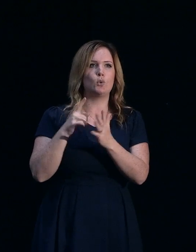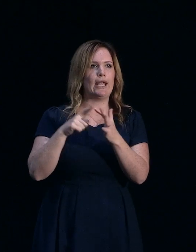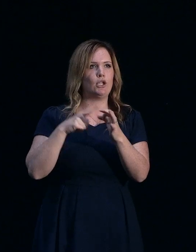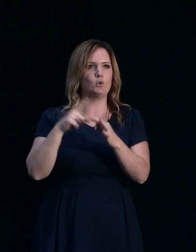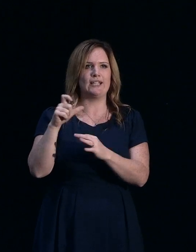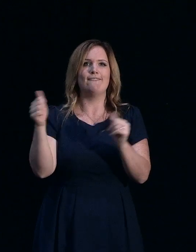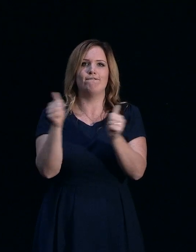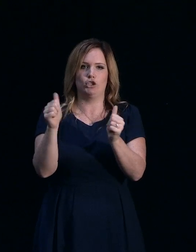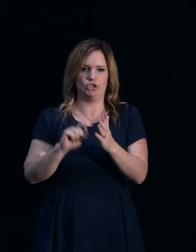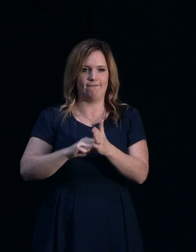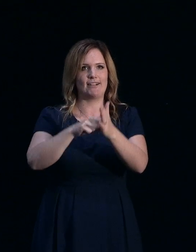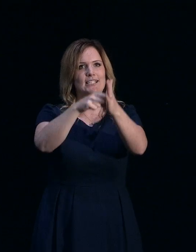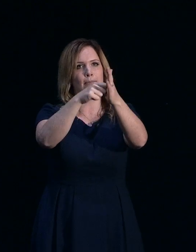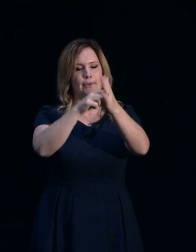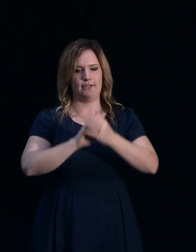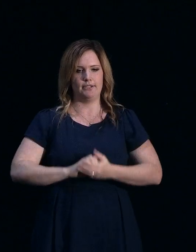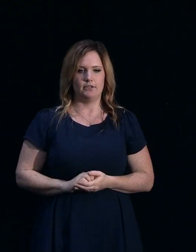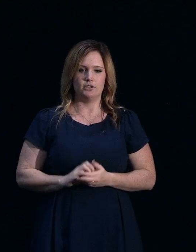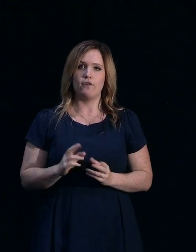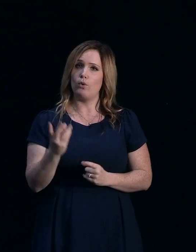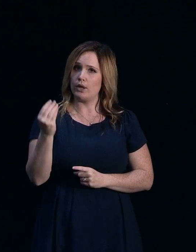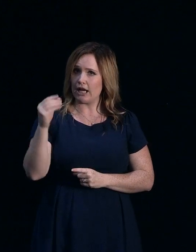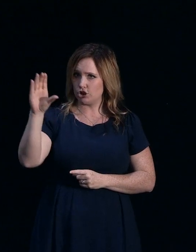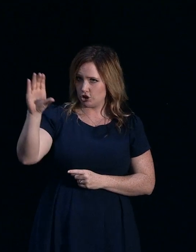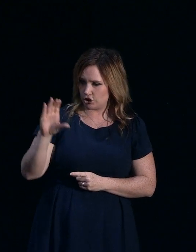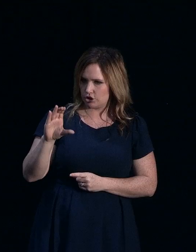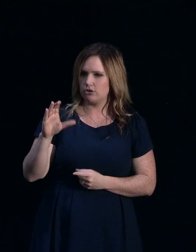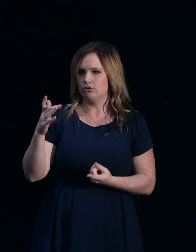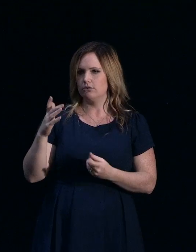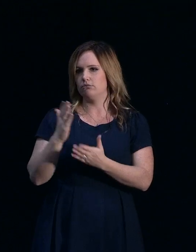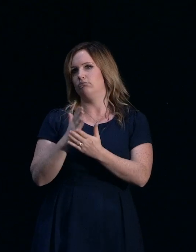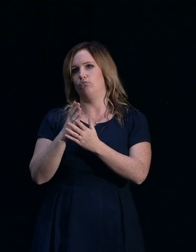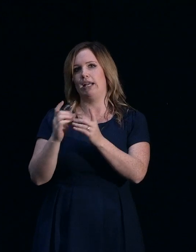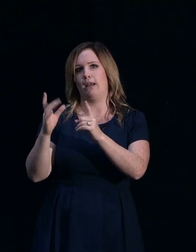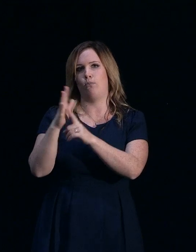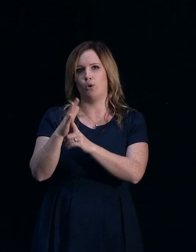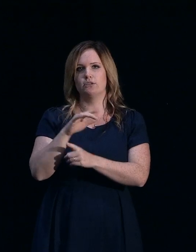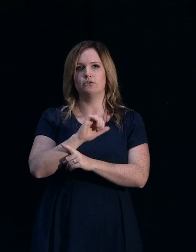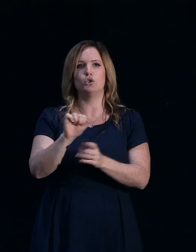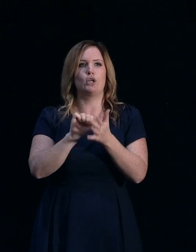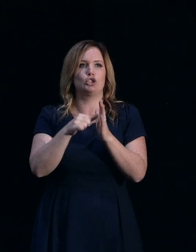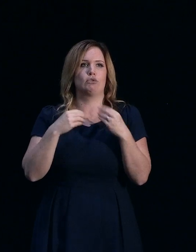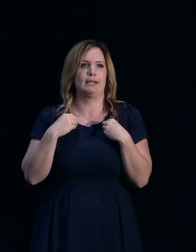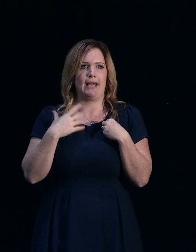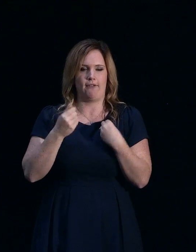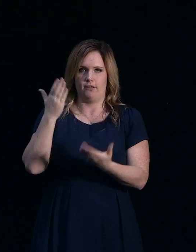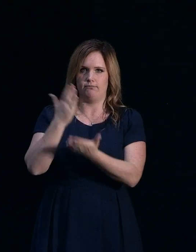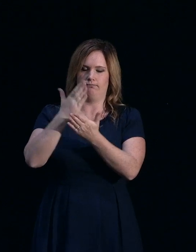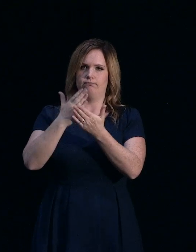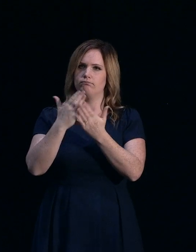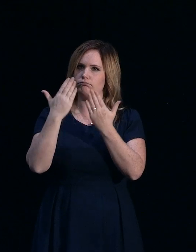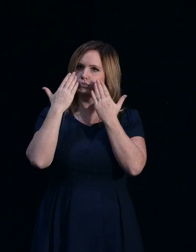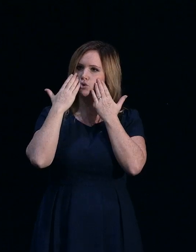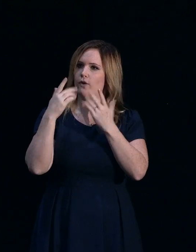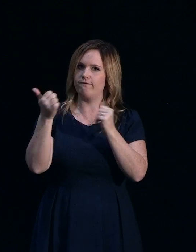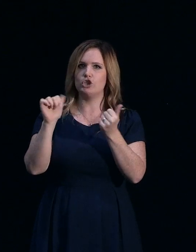had been undertaken. So, if you're cash settling, it's going to be particularly important that your insurer has some kind of confirmation you've